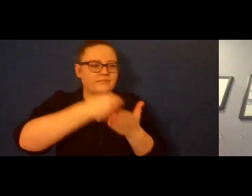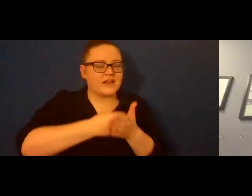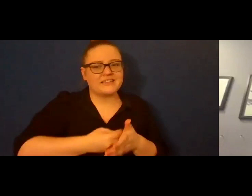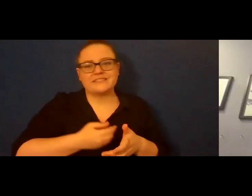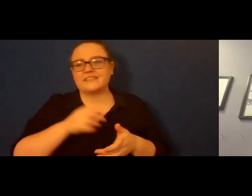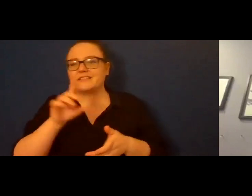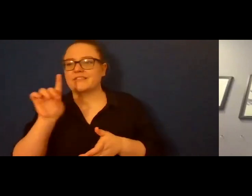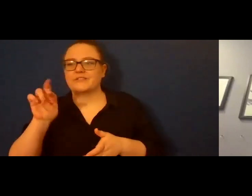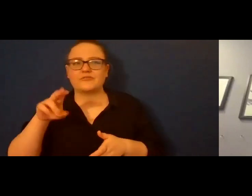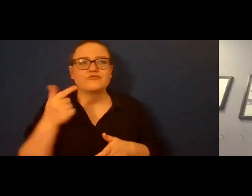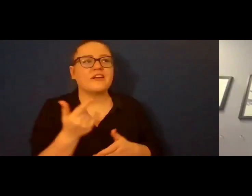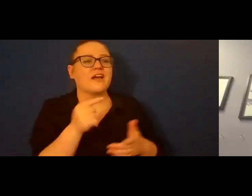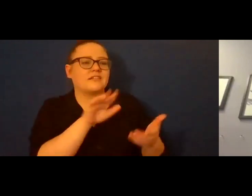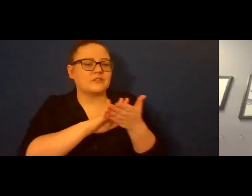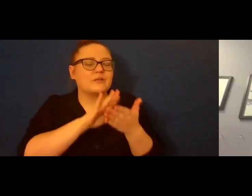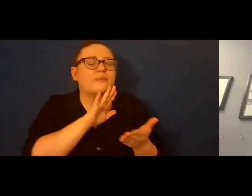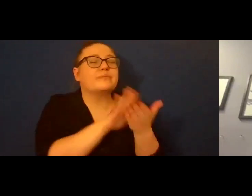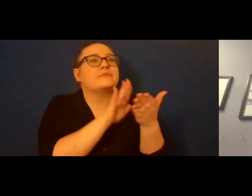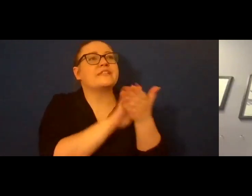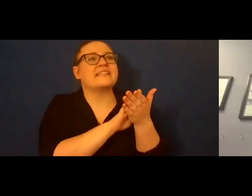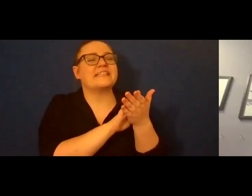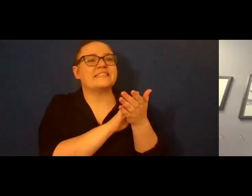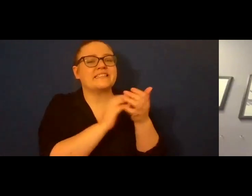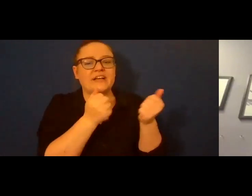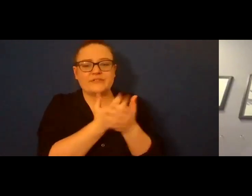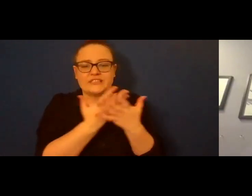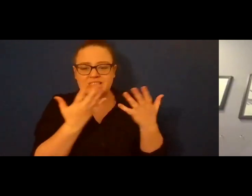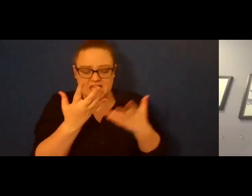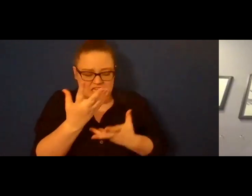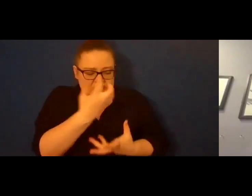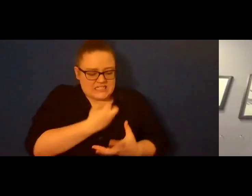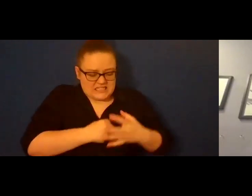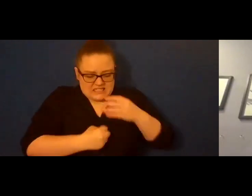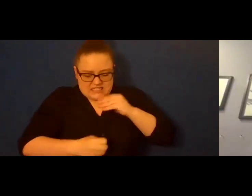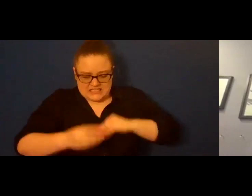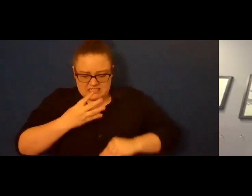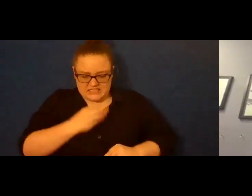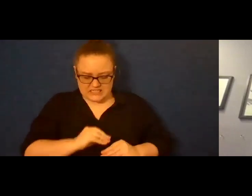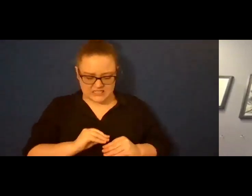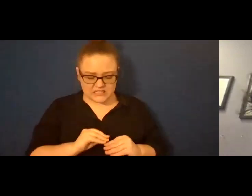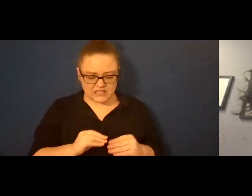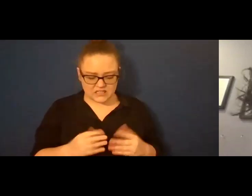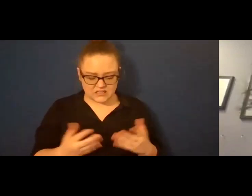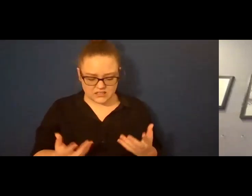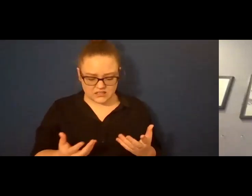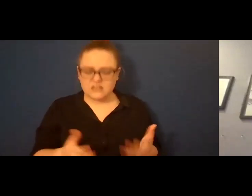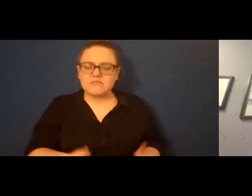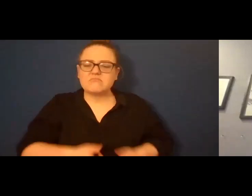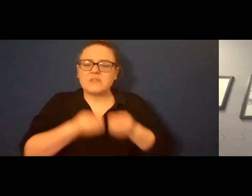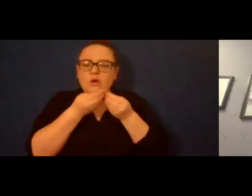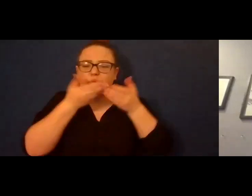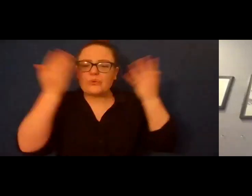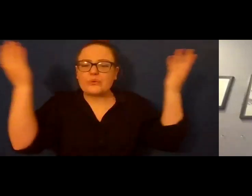What's left? Whatever you aren't which is what makes you a house useful not because it's